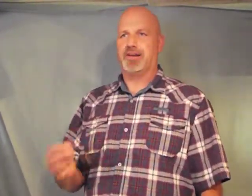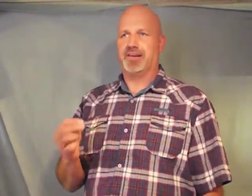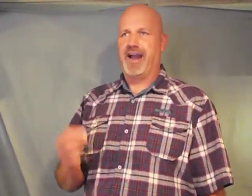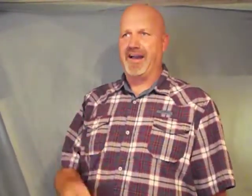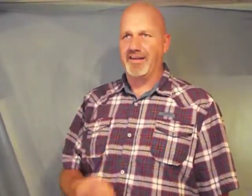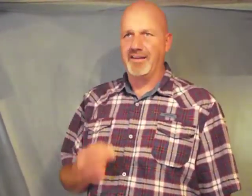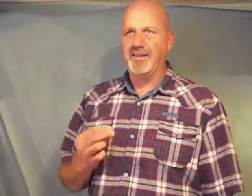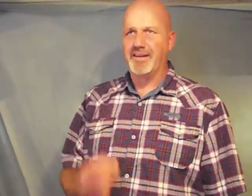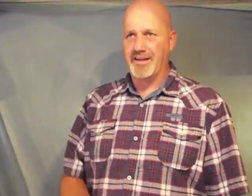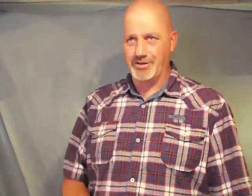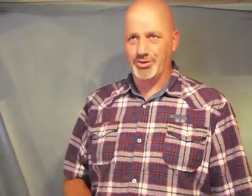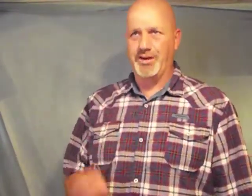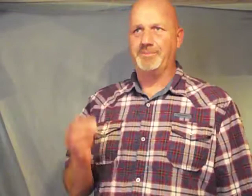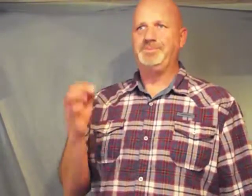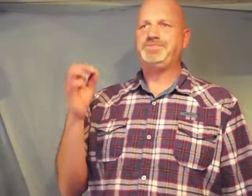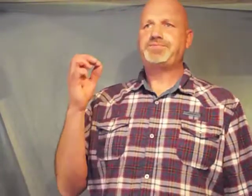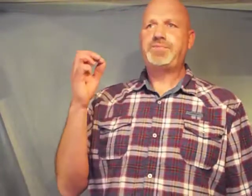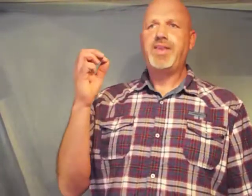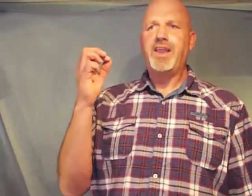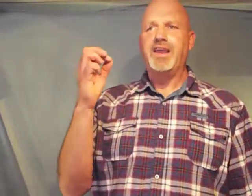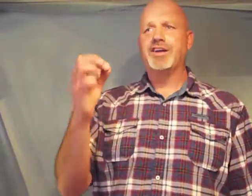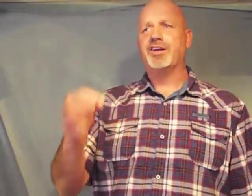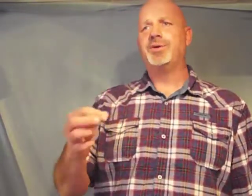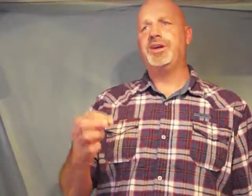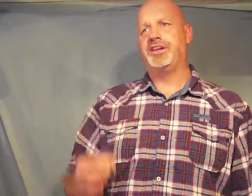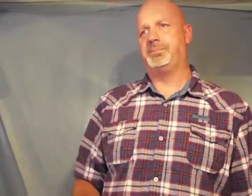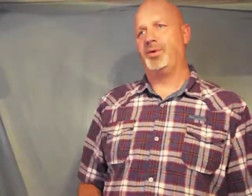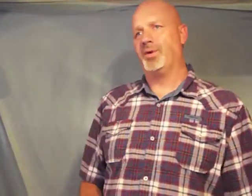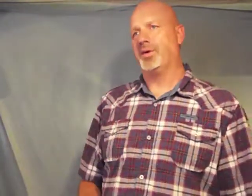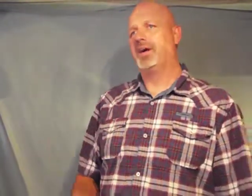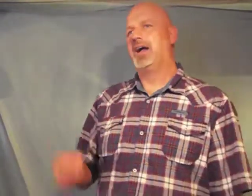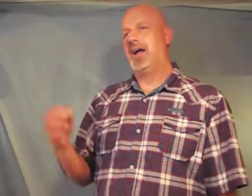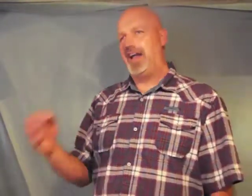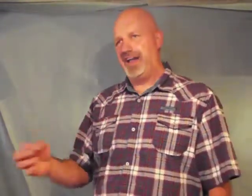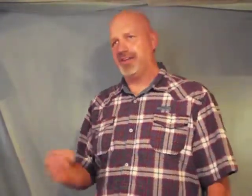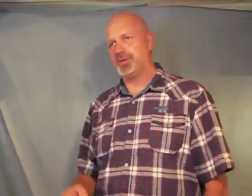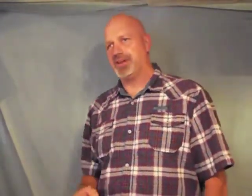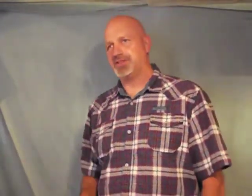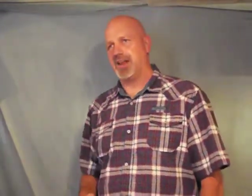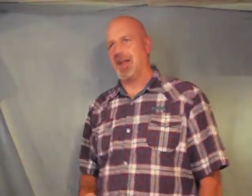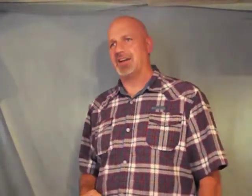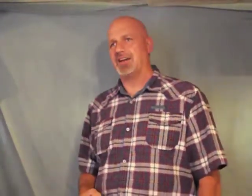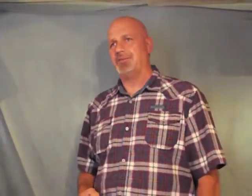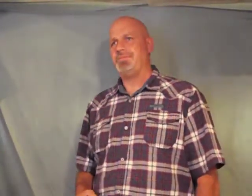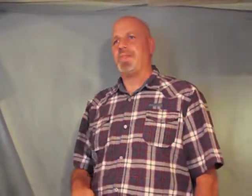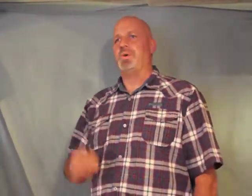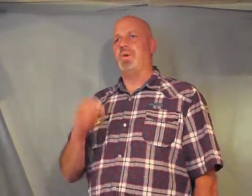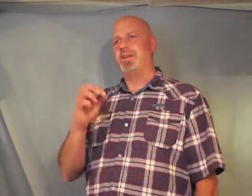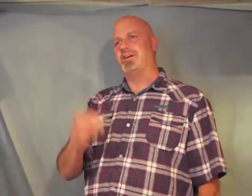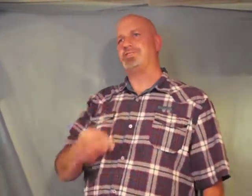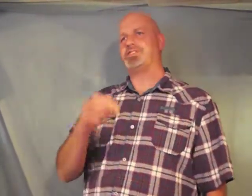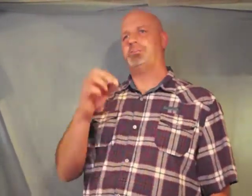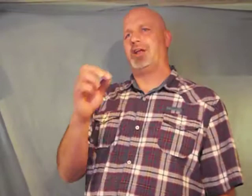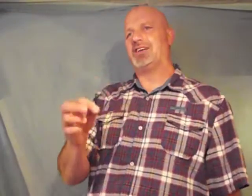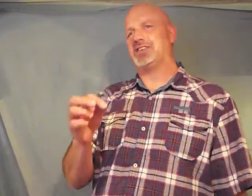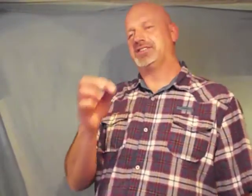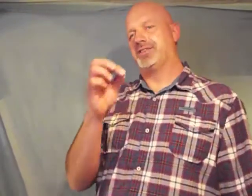entire country including the poor and the rich alike we lose the blessings of